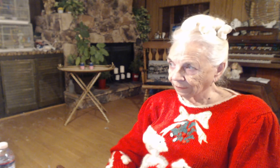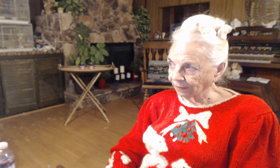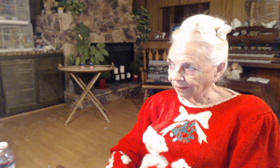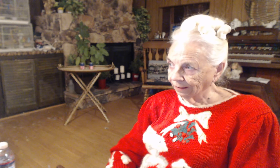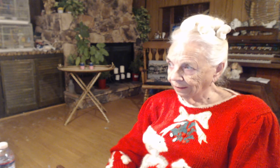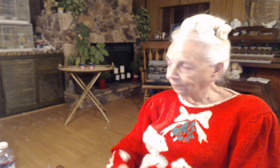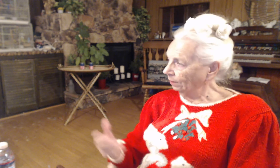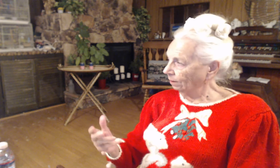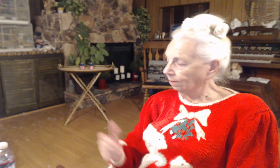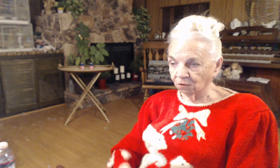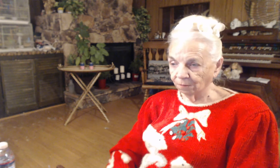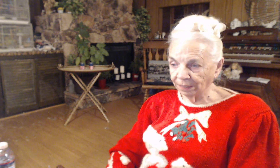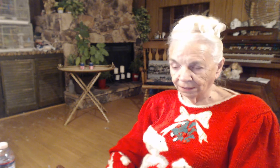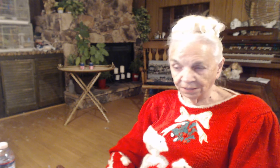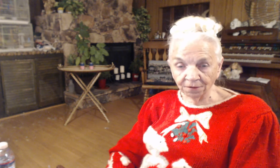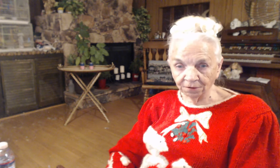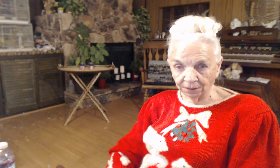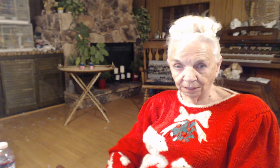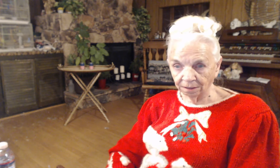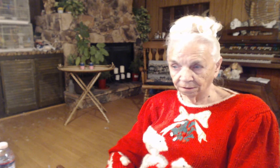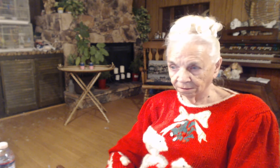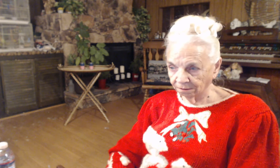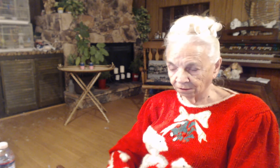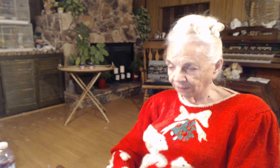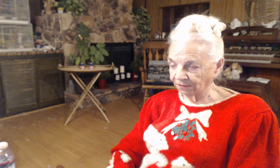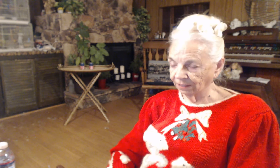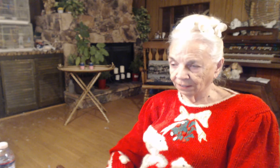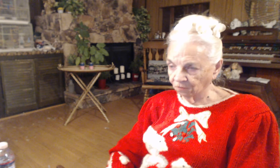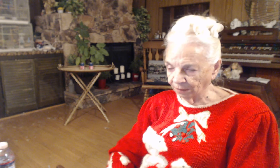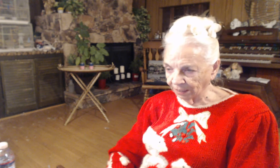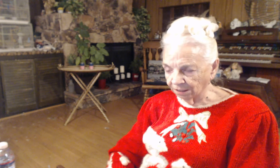And then go to bed at 10.30 or 11 like everybody else.